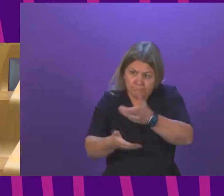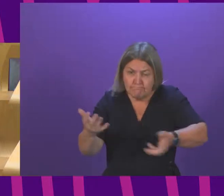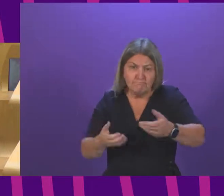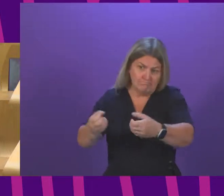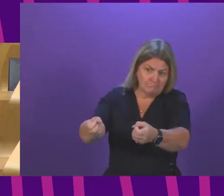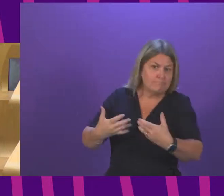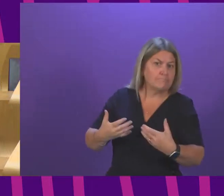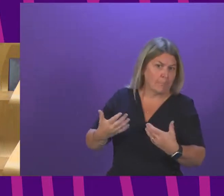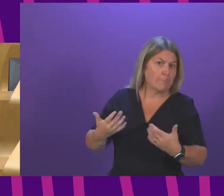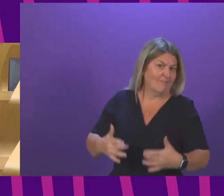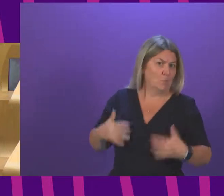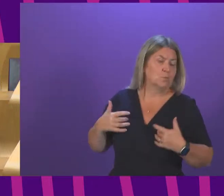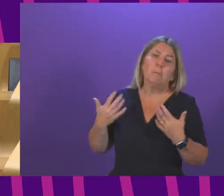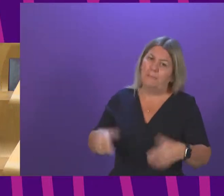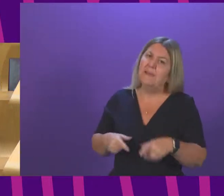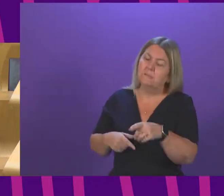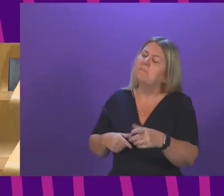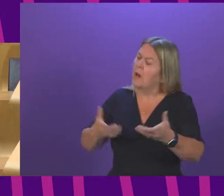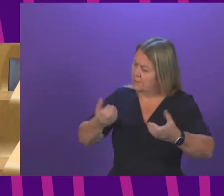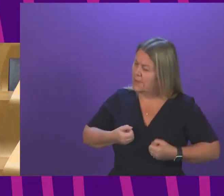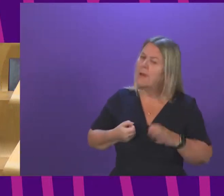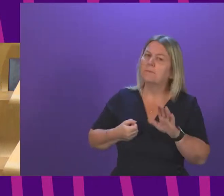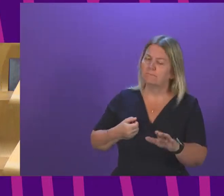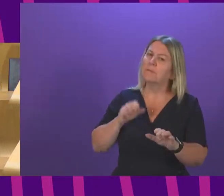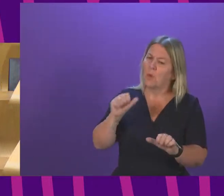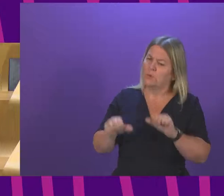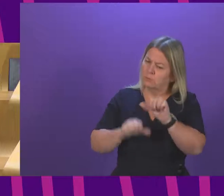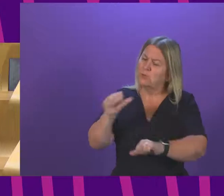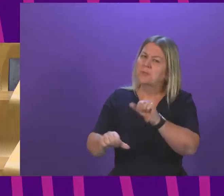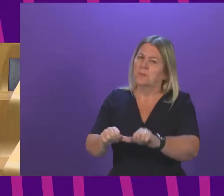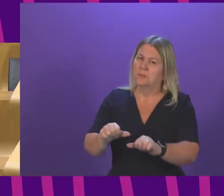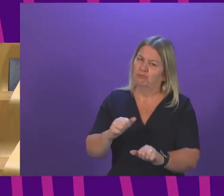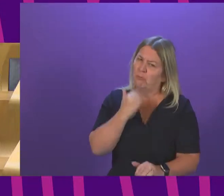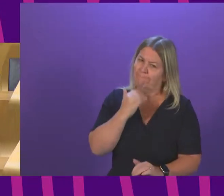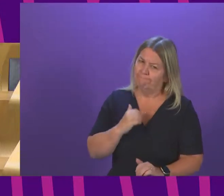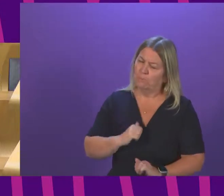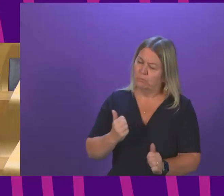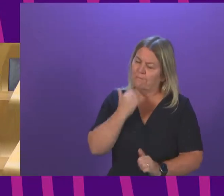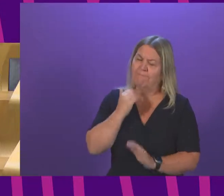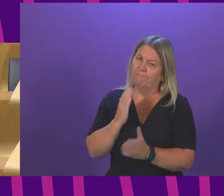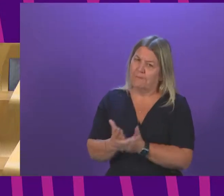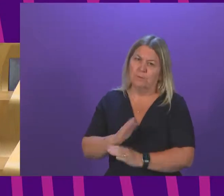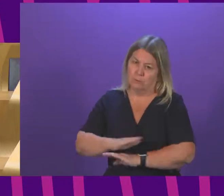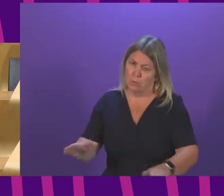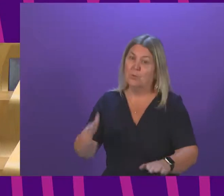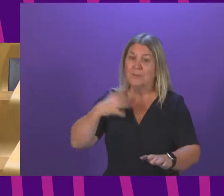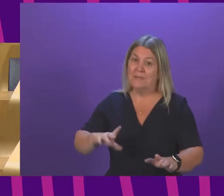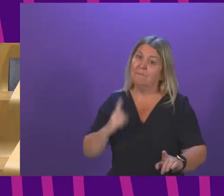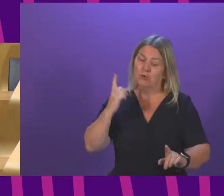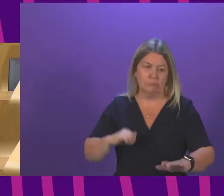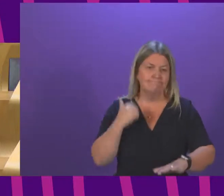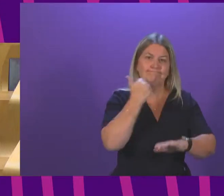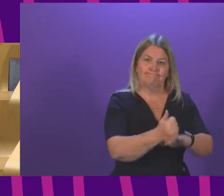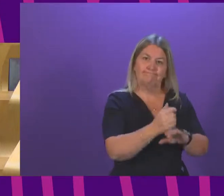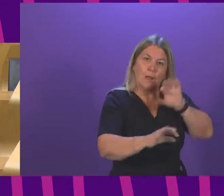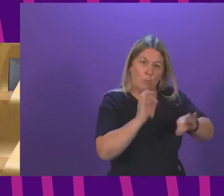accept unreservedly that all of those steps were not good enough until we had established the Inquiry. And the Inquiry, in